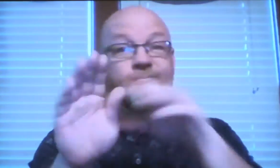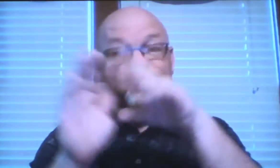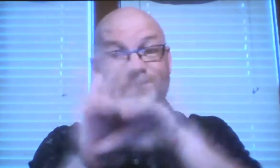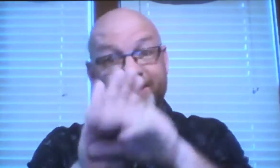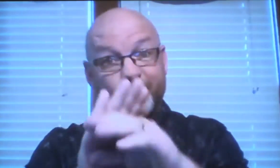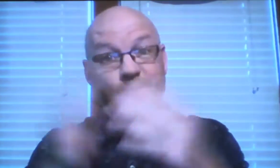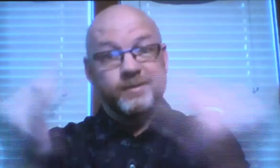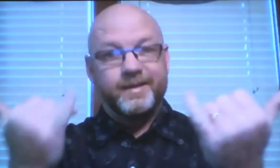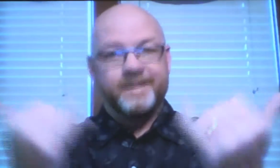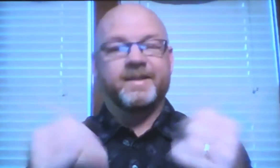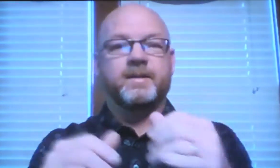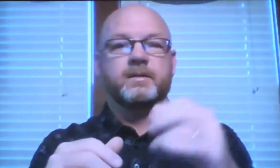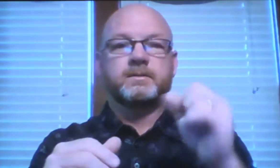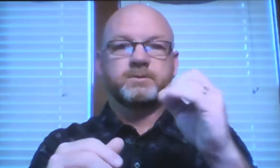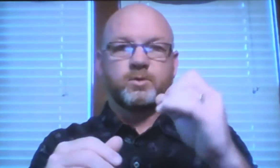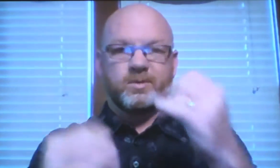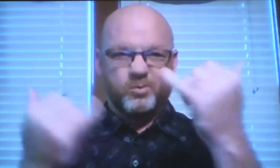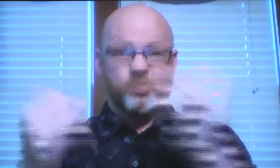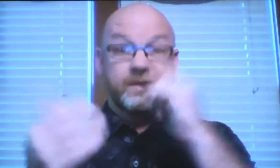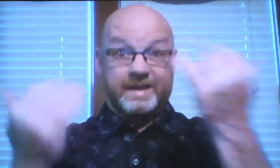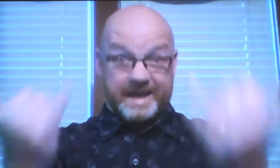It's good to be with you, even for your video today.